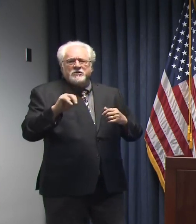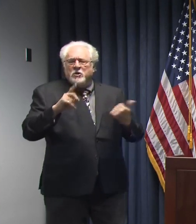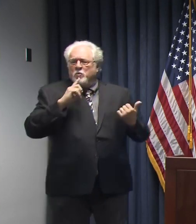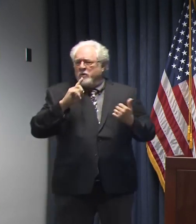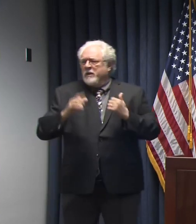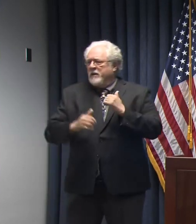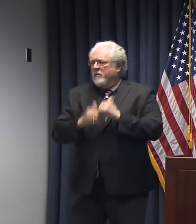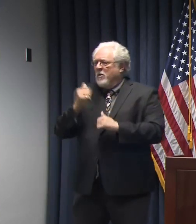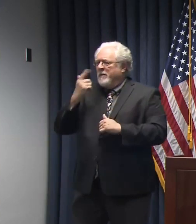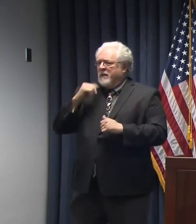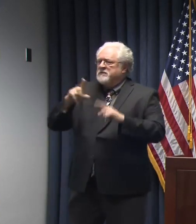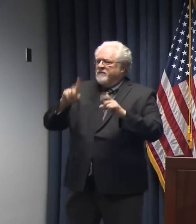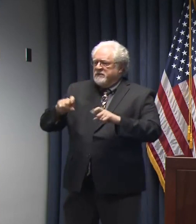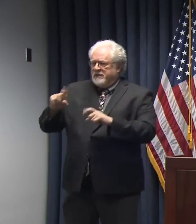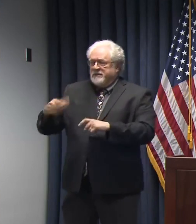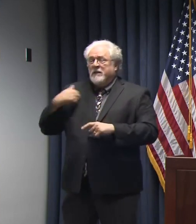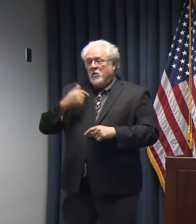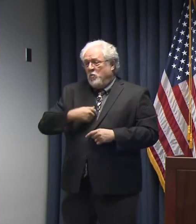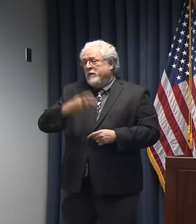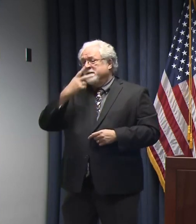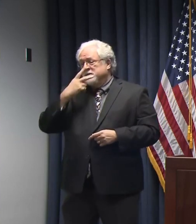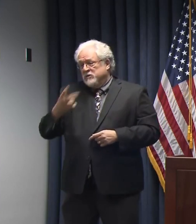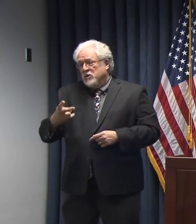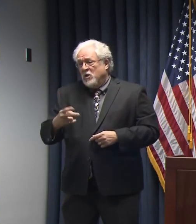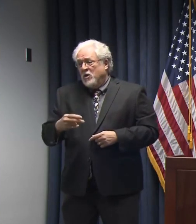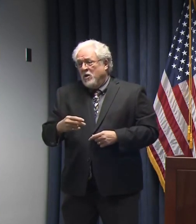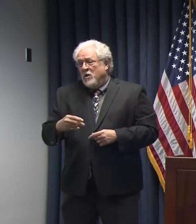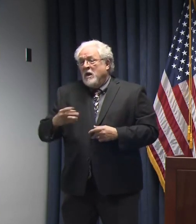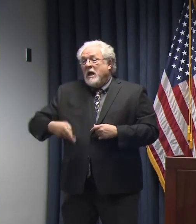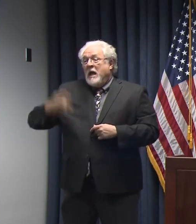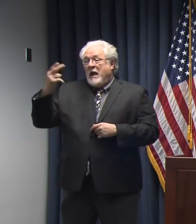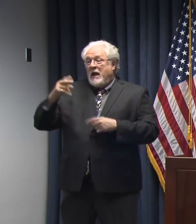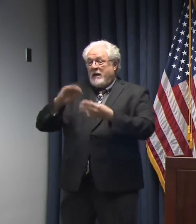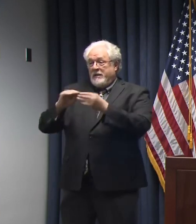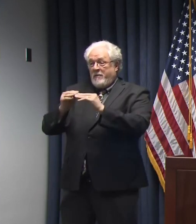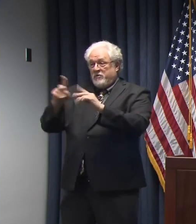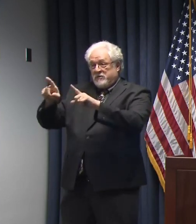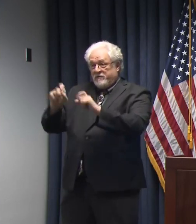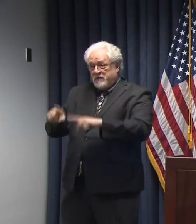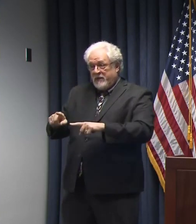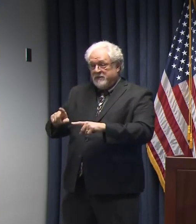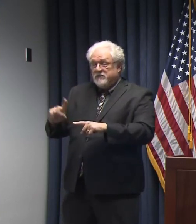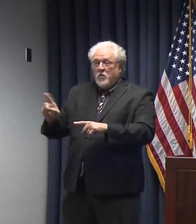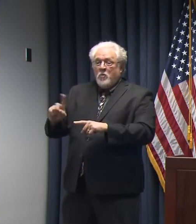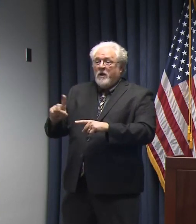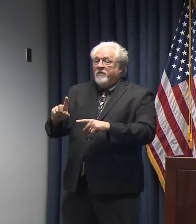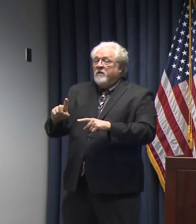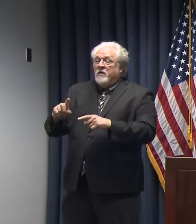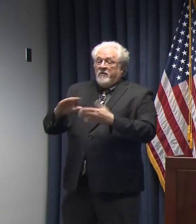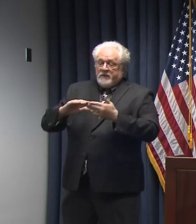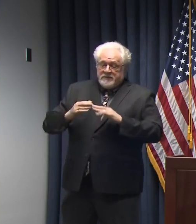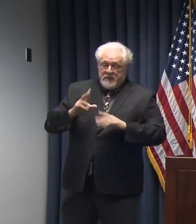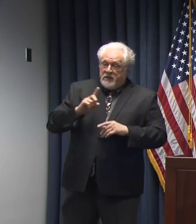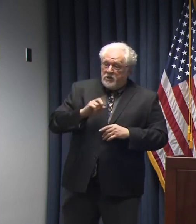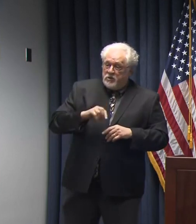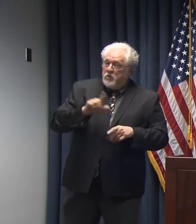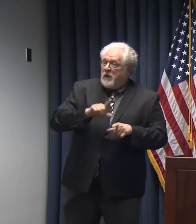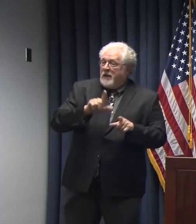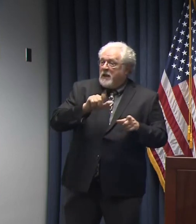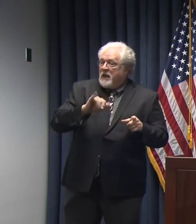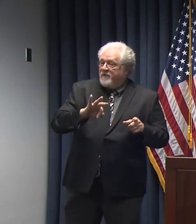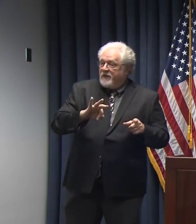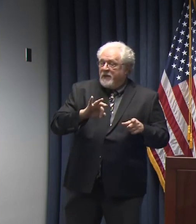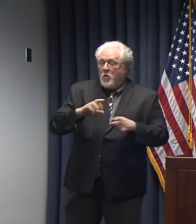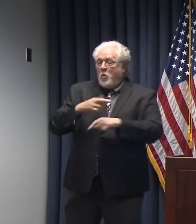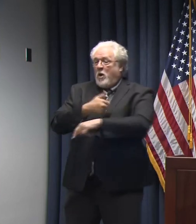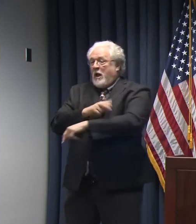largely a function of testing. As we've seen more high-volume testing sites, whether they're done by municipality, as we saw in Lafayette, or they're done